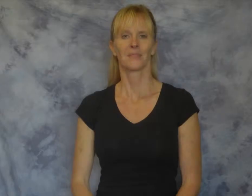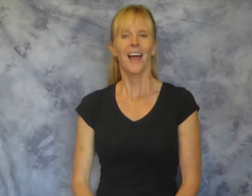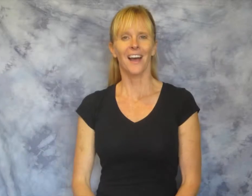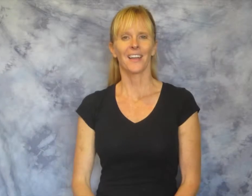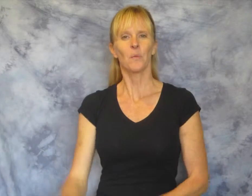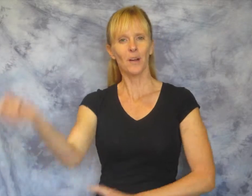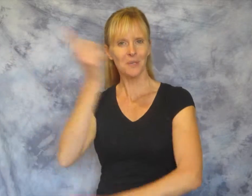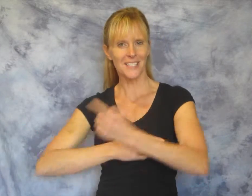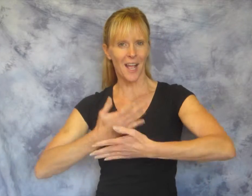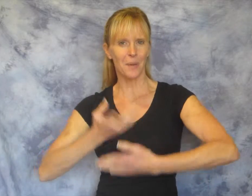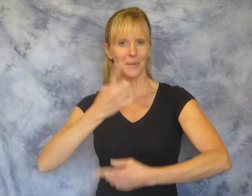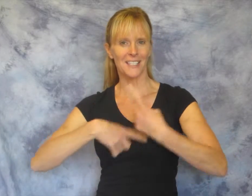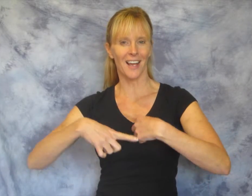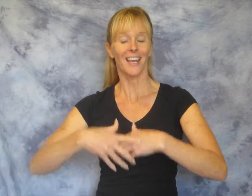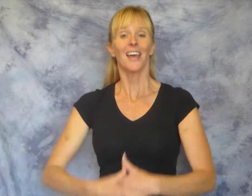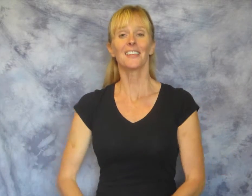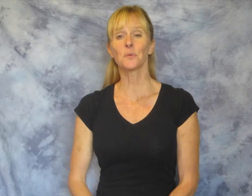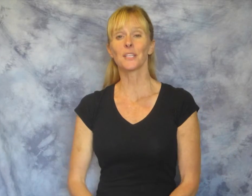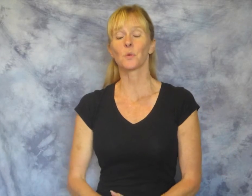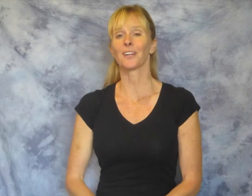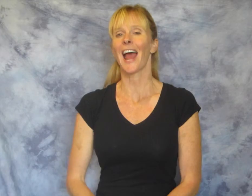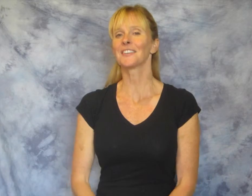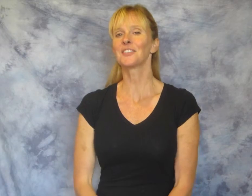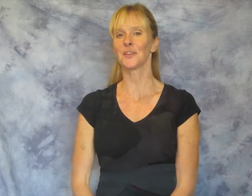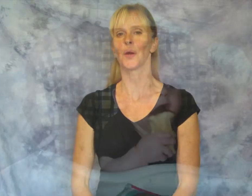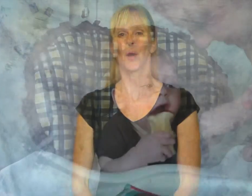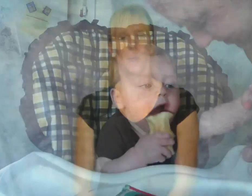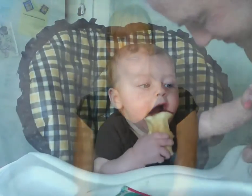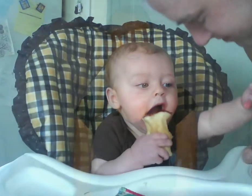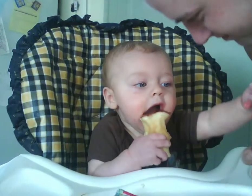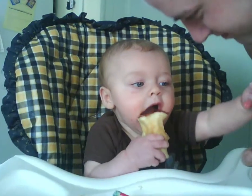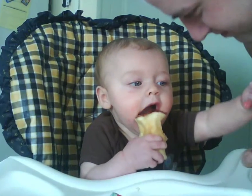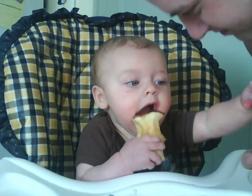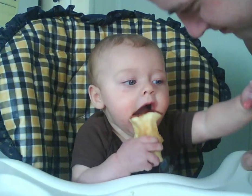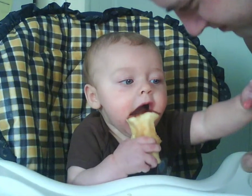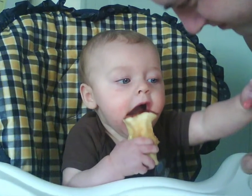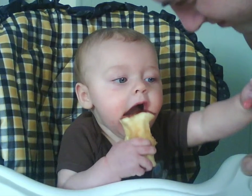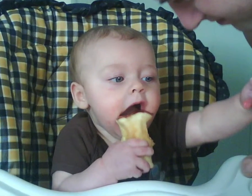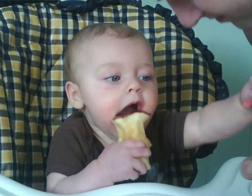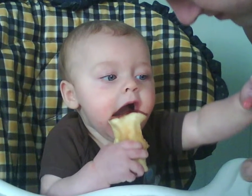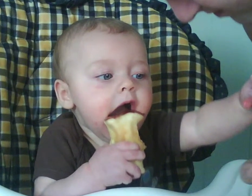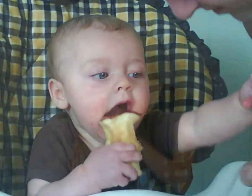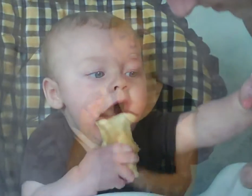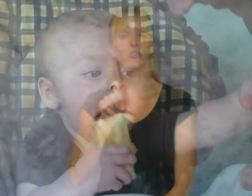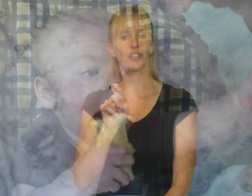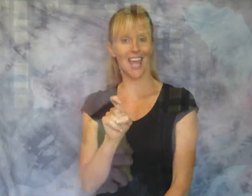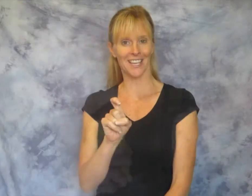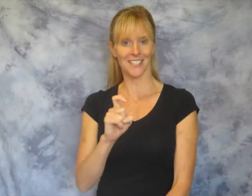Hi and welcome to Sign Baby Sign. This week's word has to do with fruit. So here we go. For apple you're going to use your X